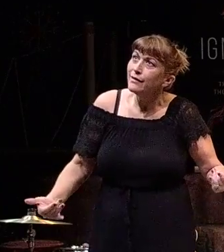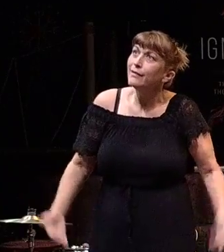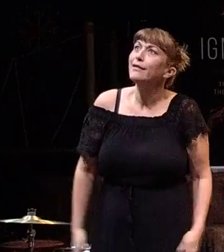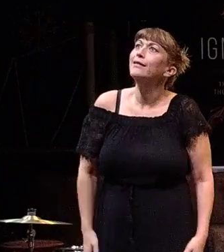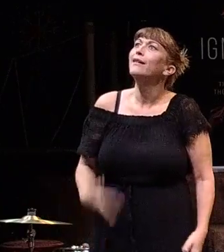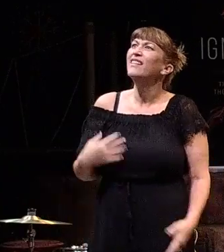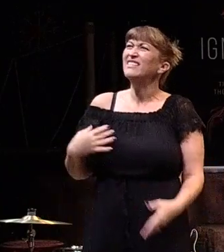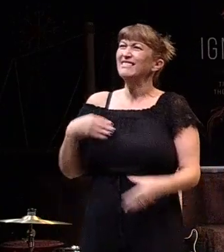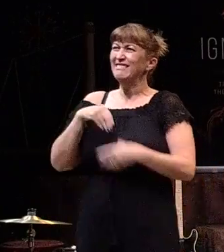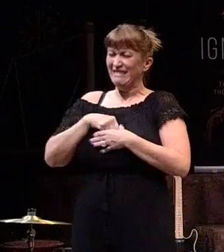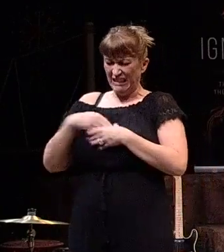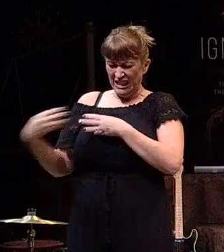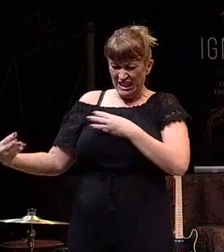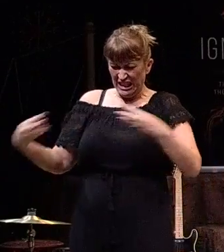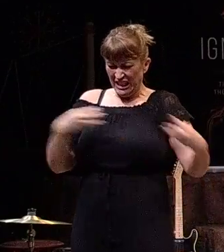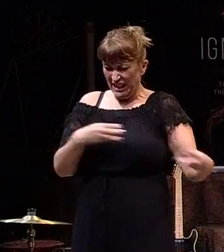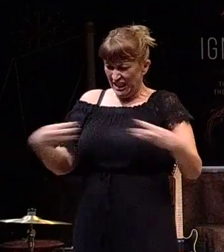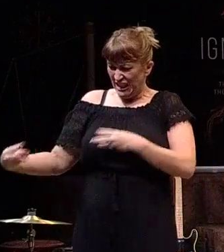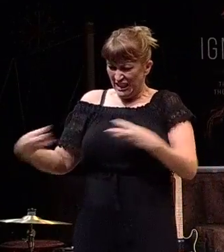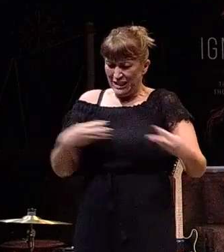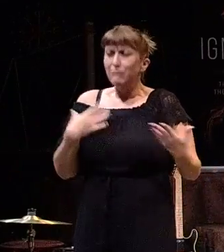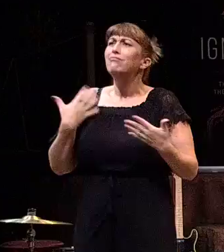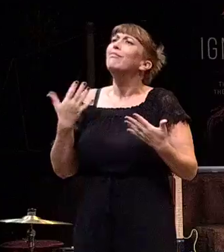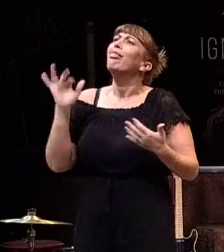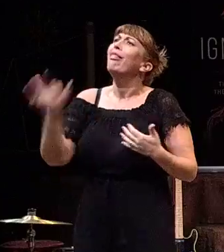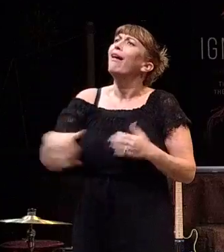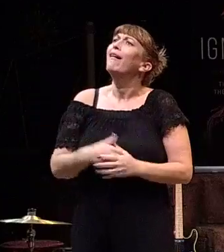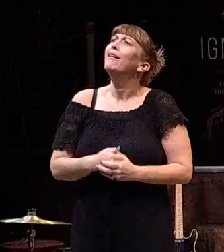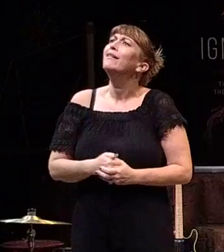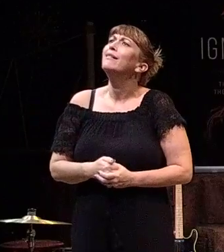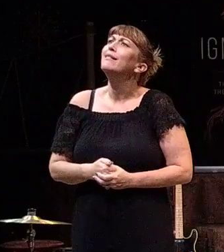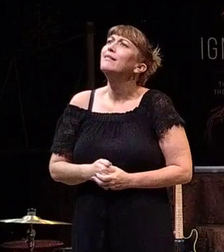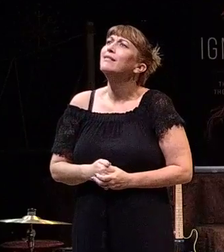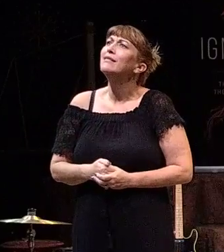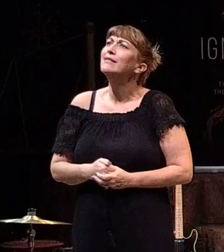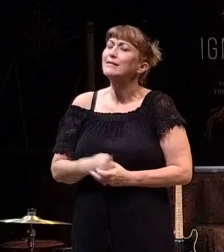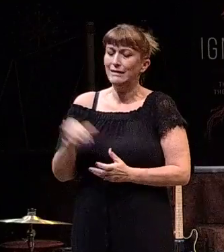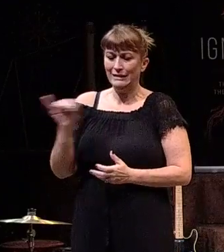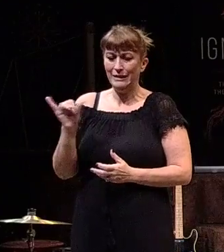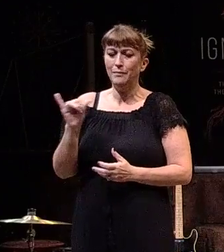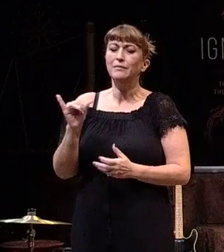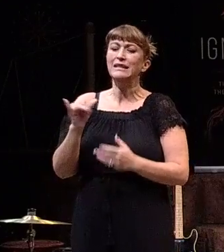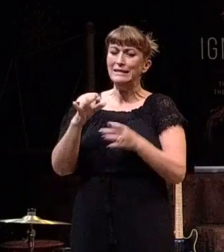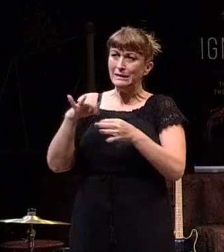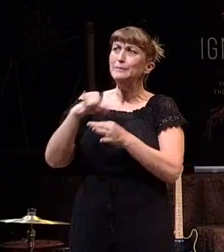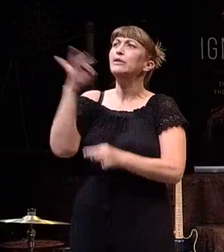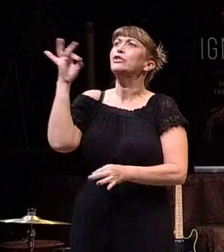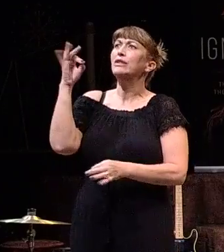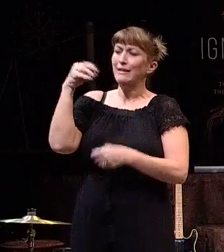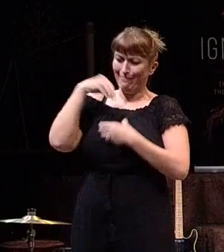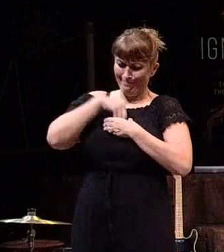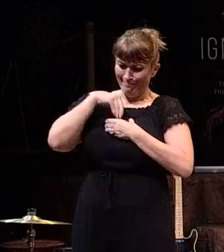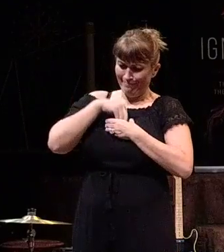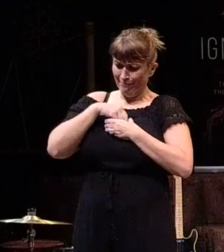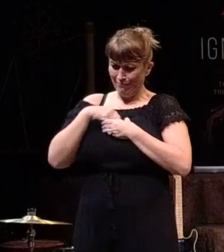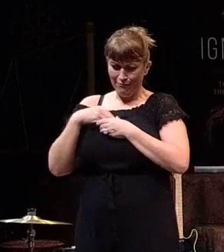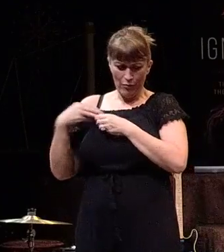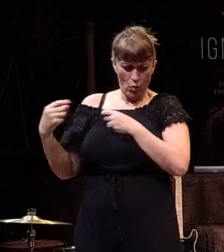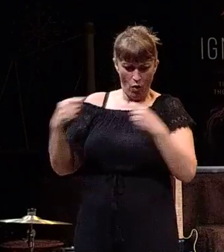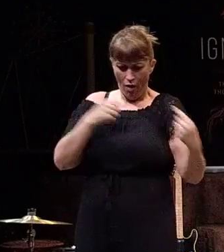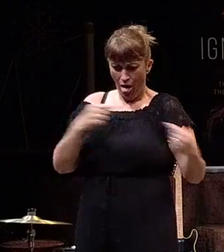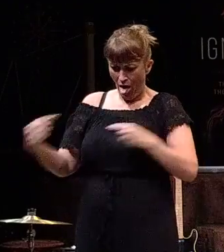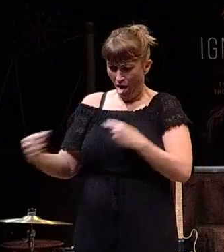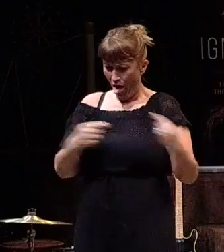two sides fight within me. In the same way, spiritually, those two sides fight within me. Where I'm anxious and I'm like,